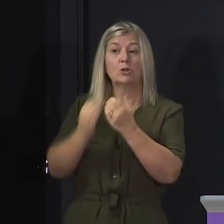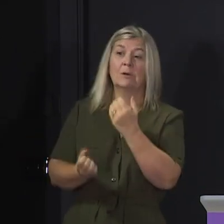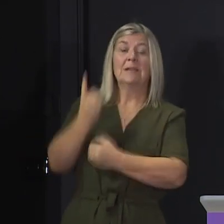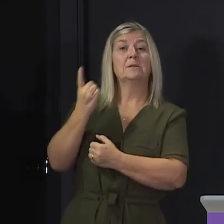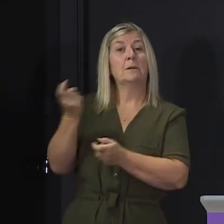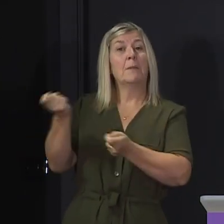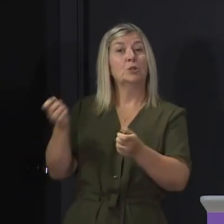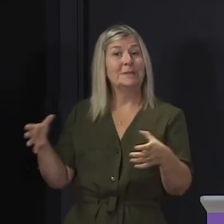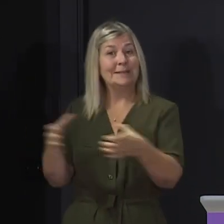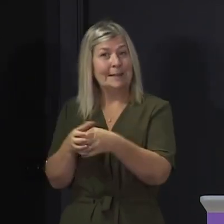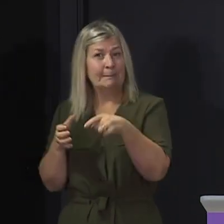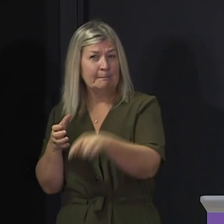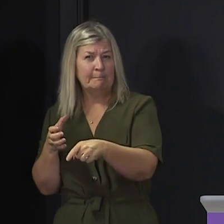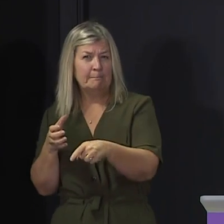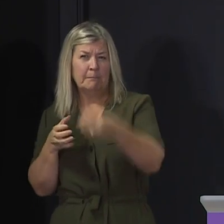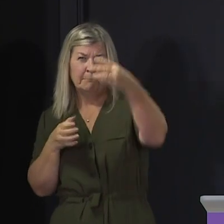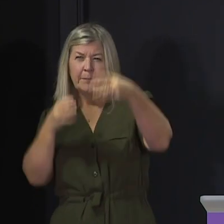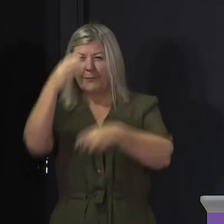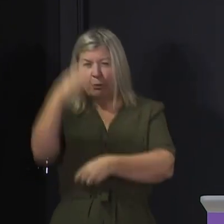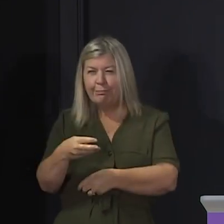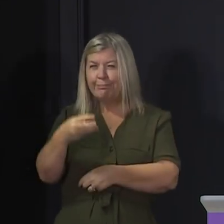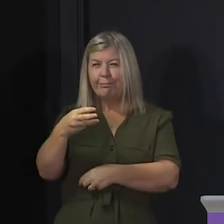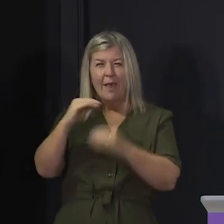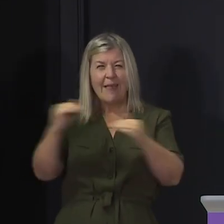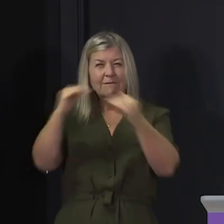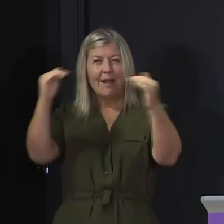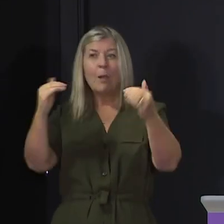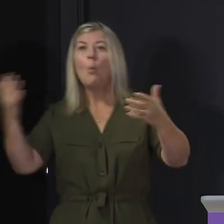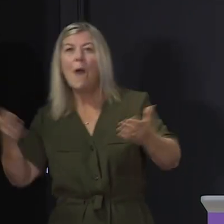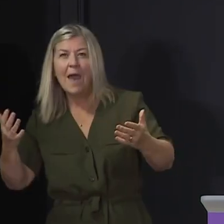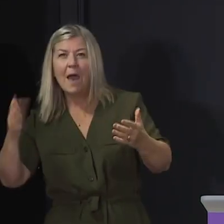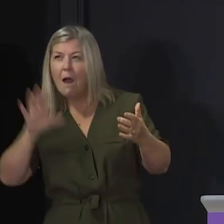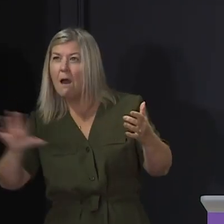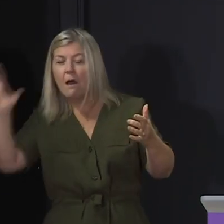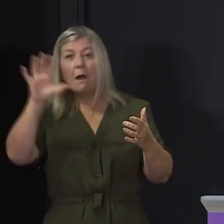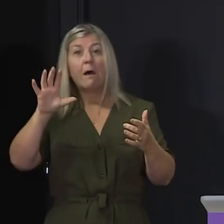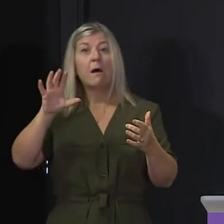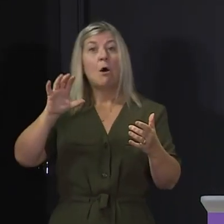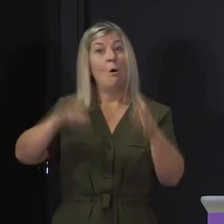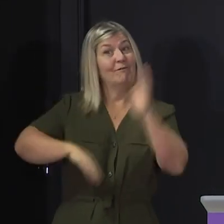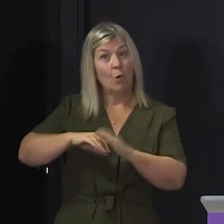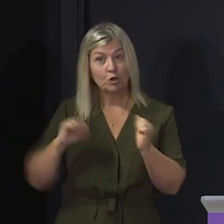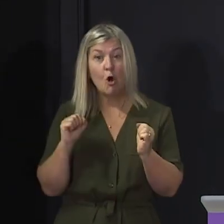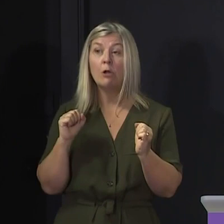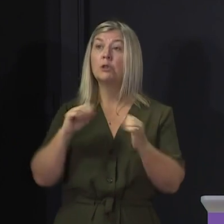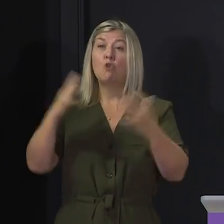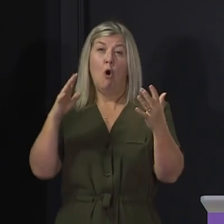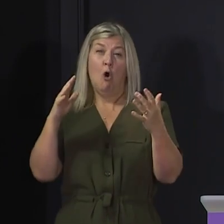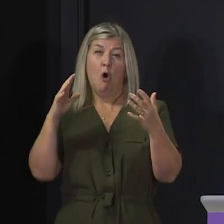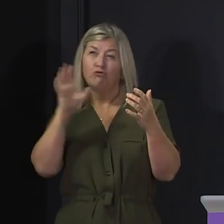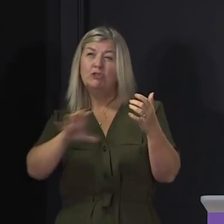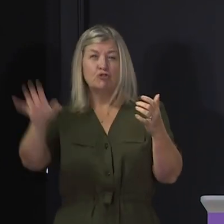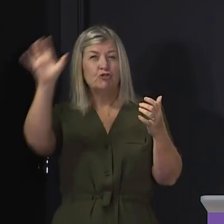clinical advisors what level should apply to different parts of the country or potentially all of the country once the current temporary